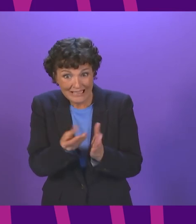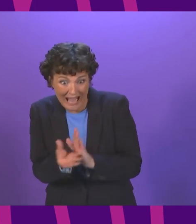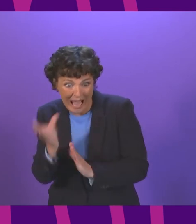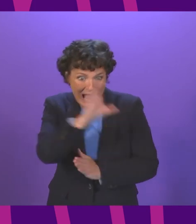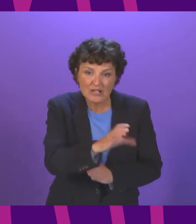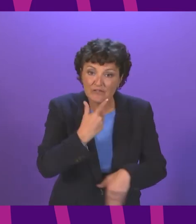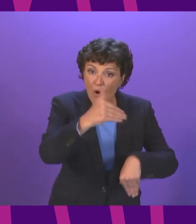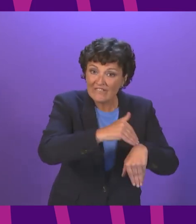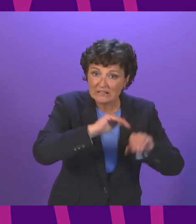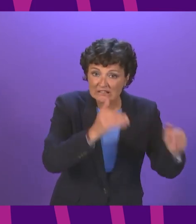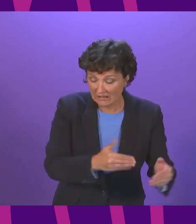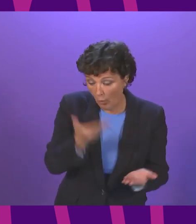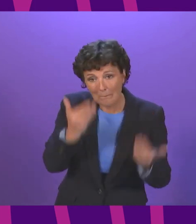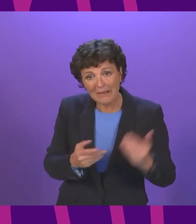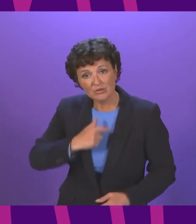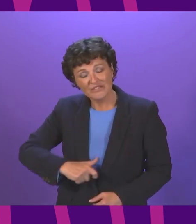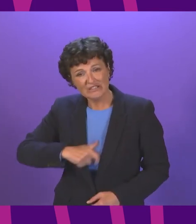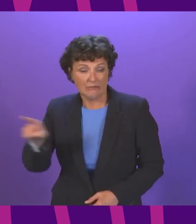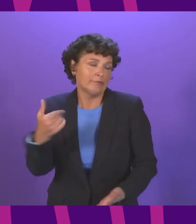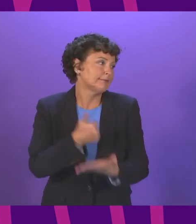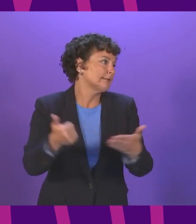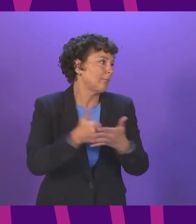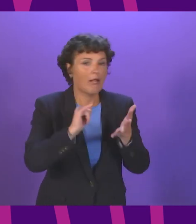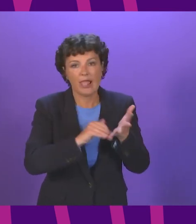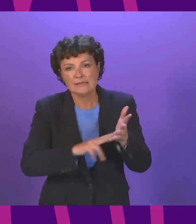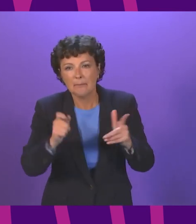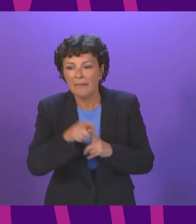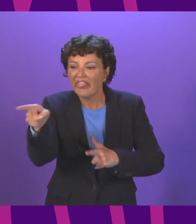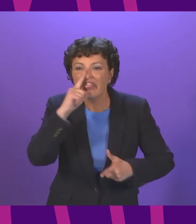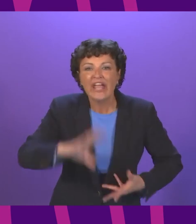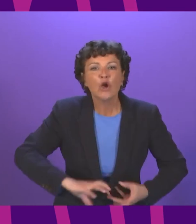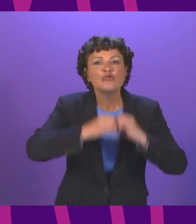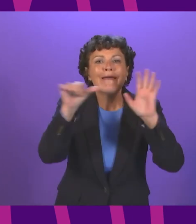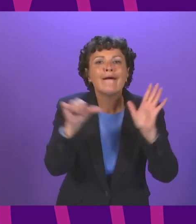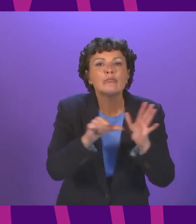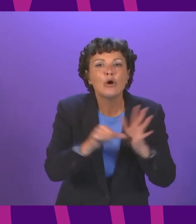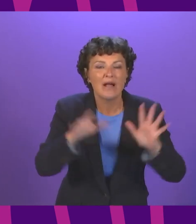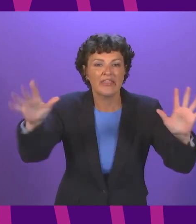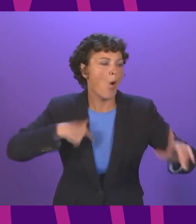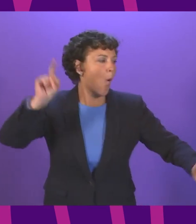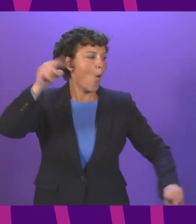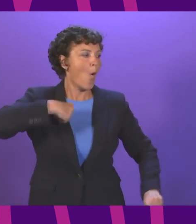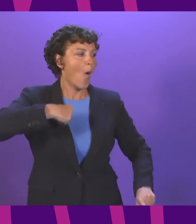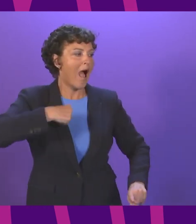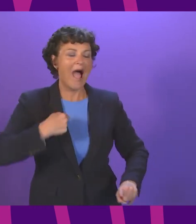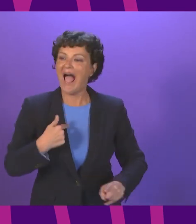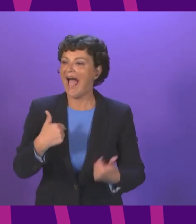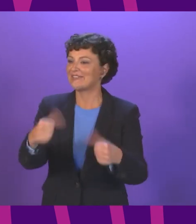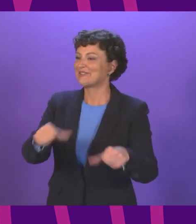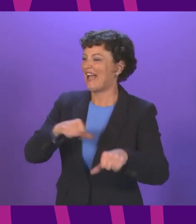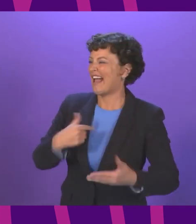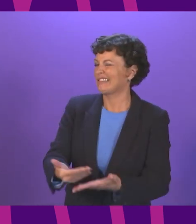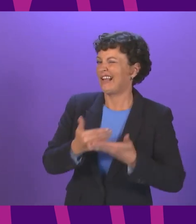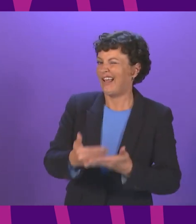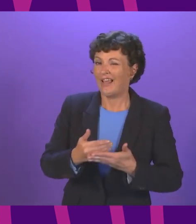services of course of it's typical SNP you create a problem and then you rush in and save the day with your own solution it was her